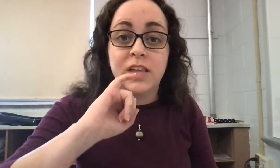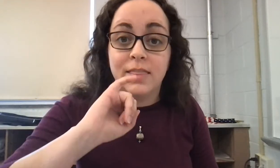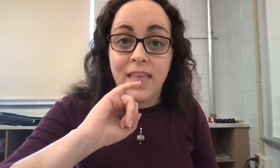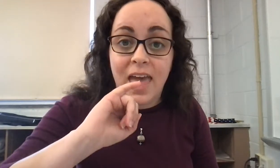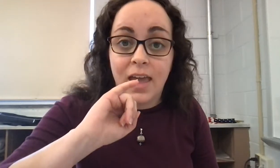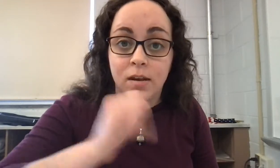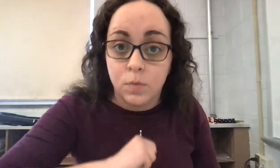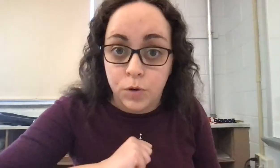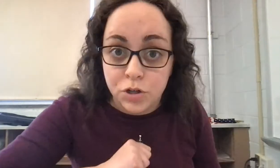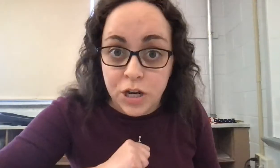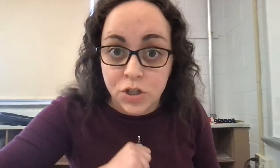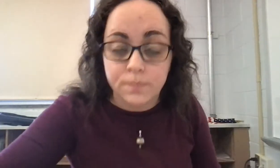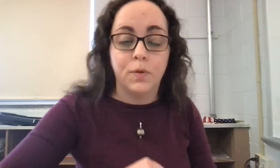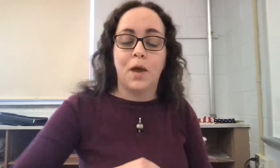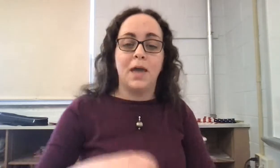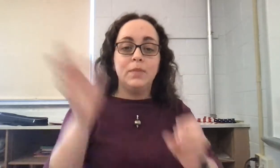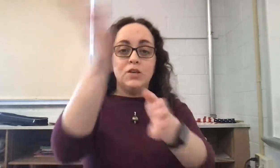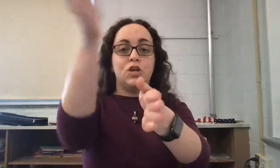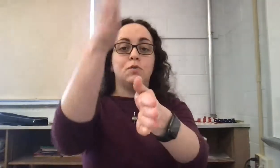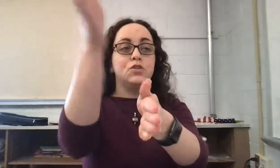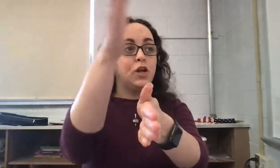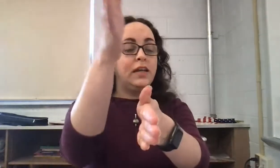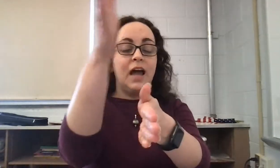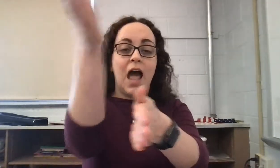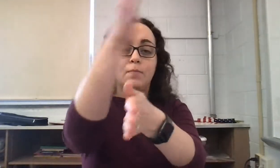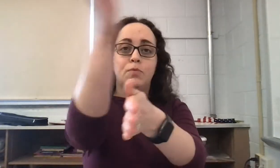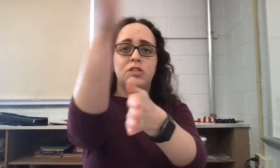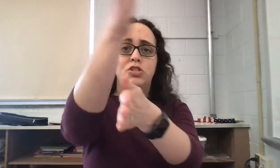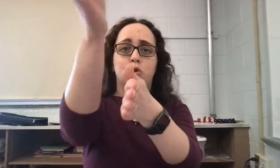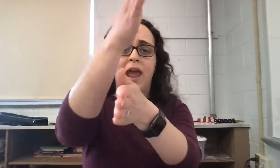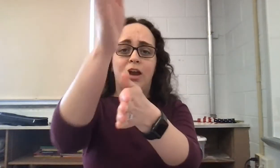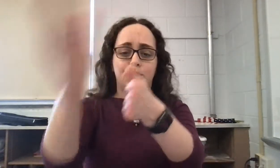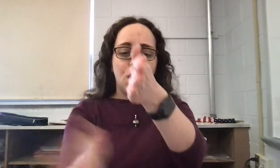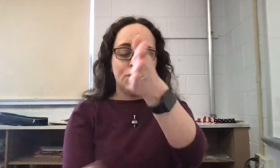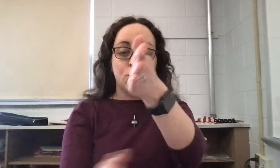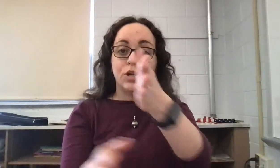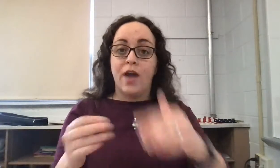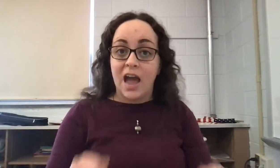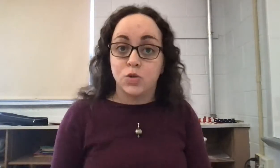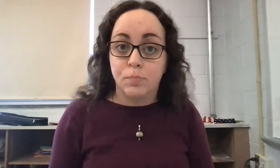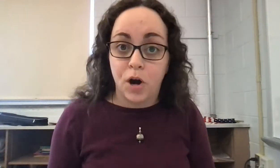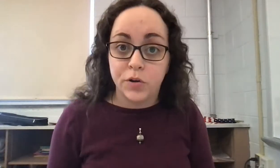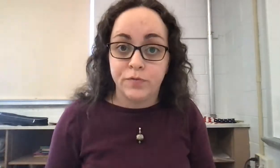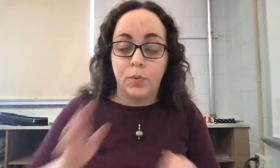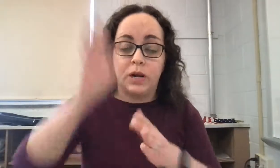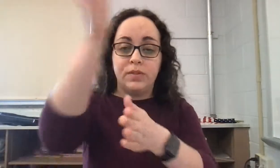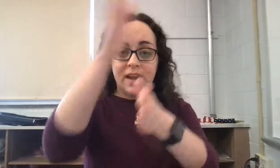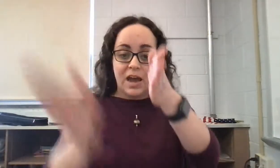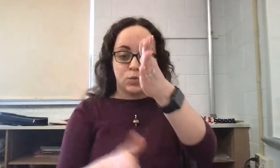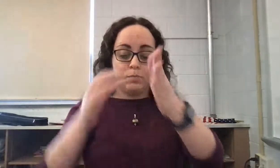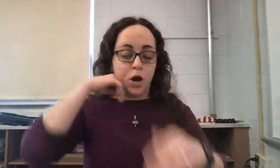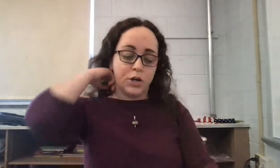and then we're going to change it. Okay. So starting at high, remember, this is your air partner or your actual partner, if you're working with an actual partner.